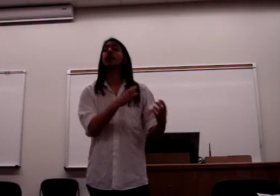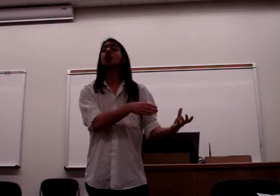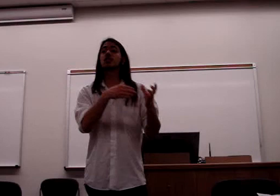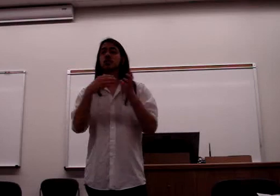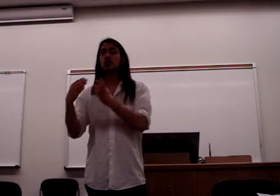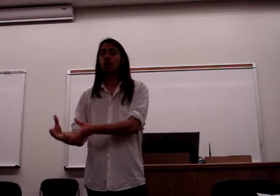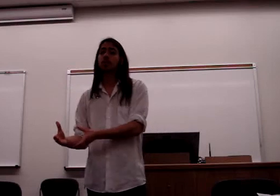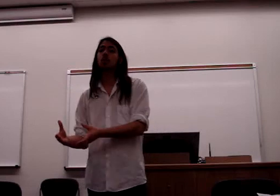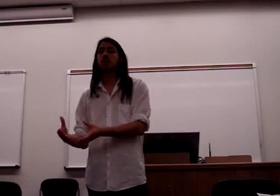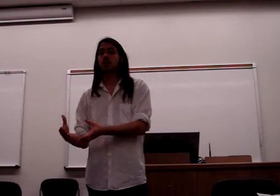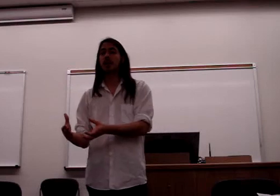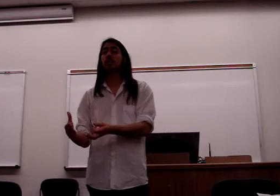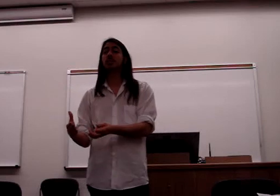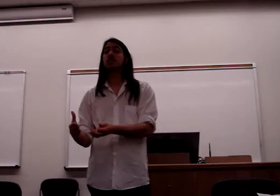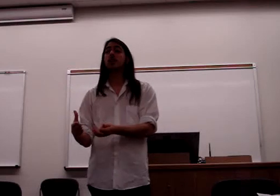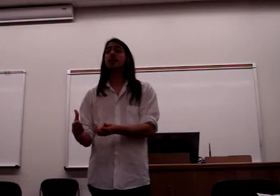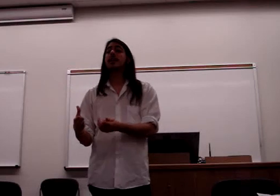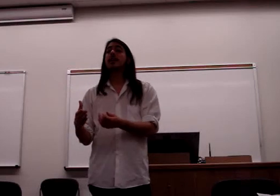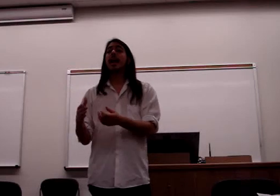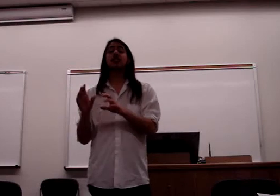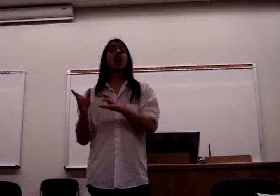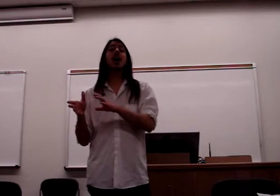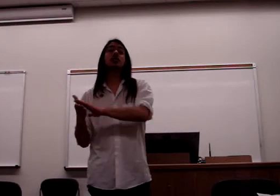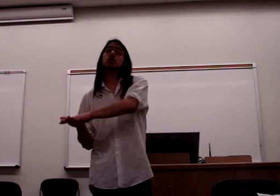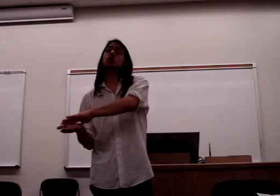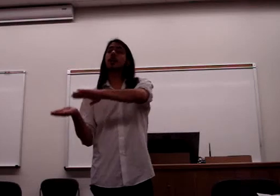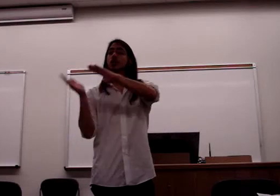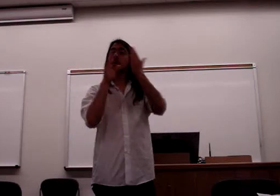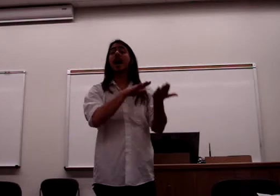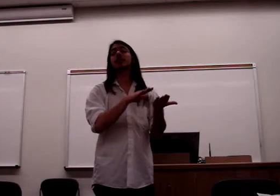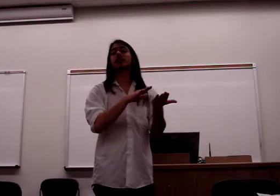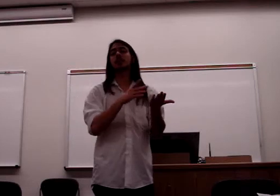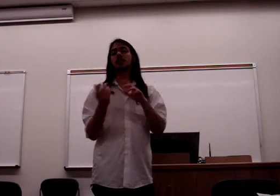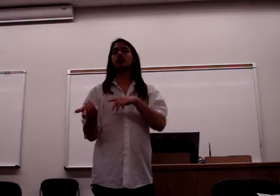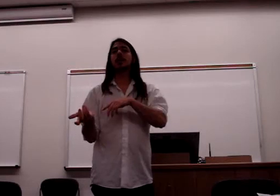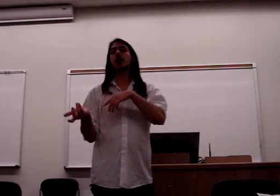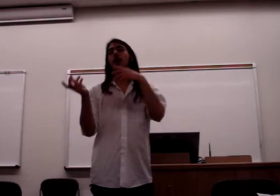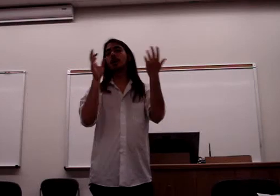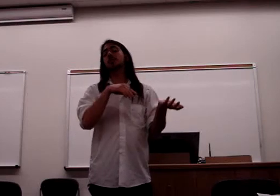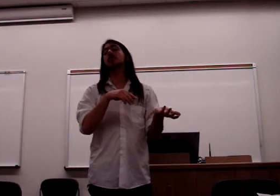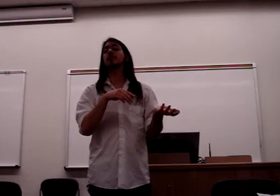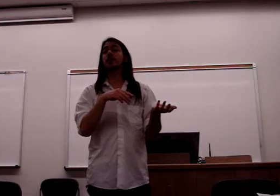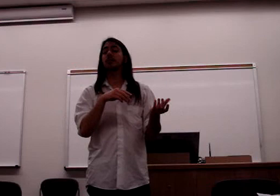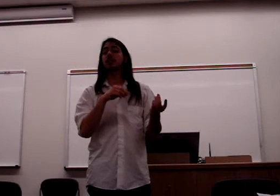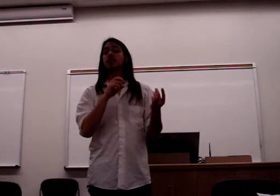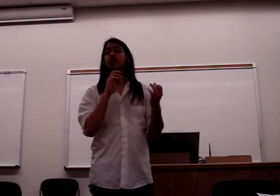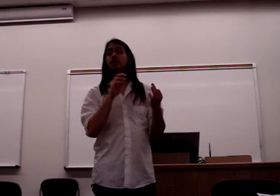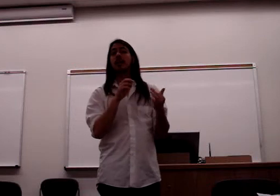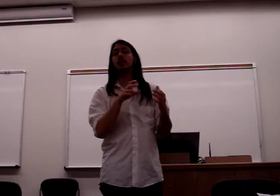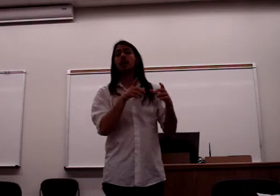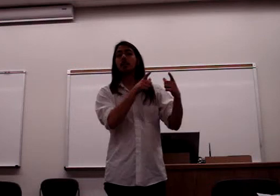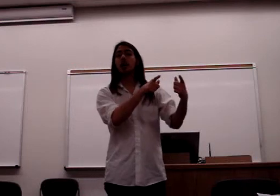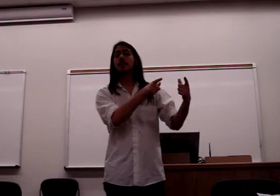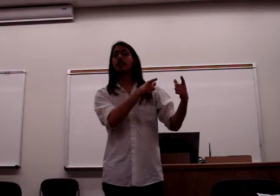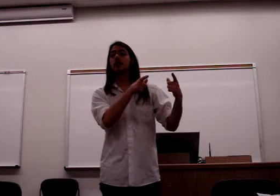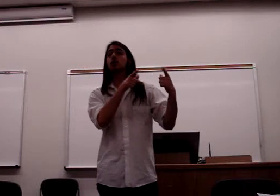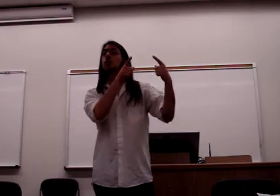right? To storm the Winter Palace. And it's not just retroactive that you say, oh, I'm expressing fidelity to the event. But you